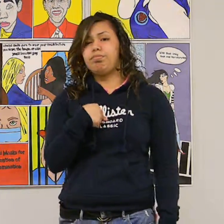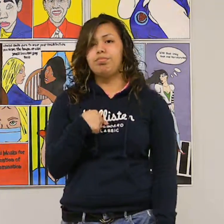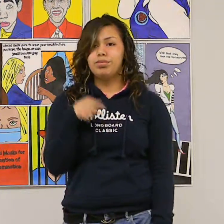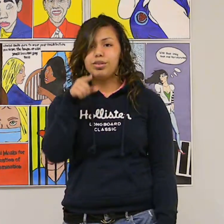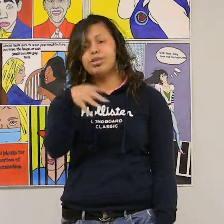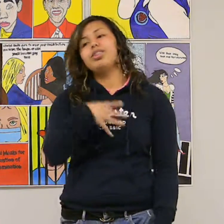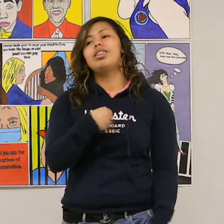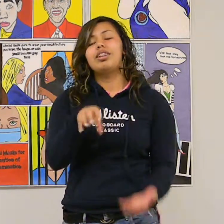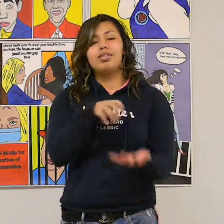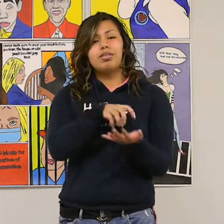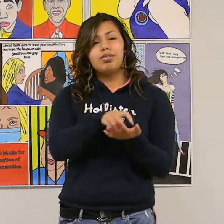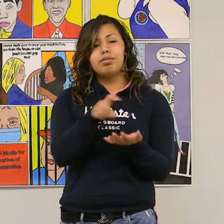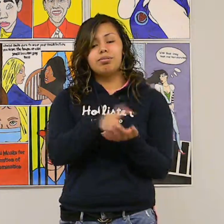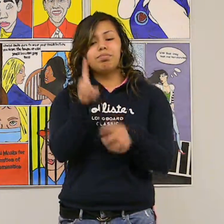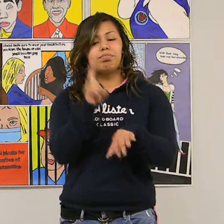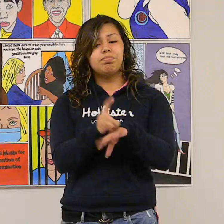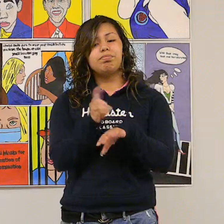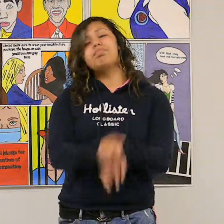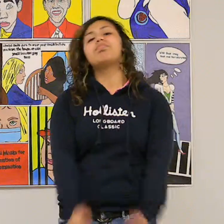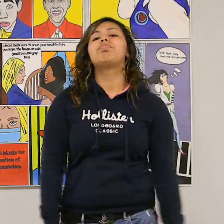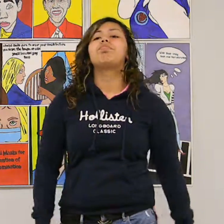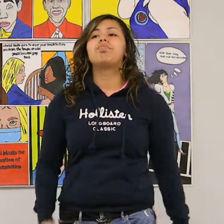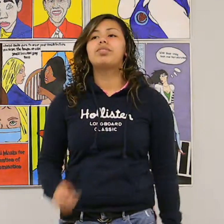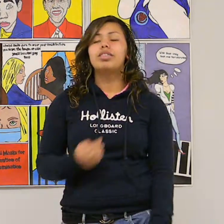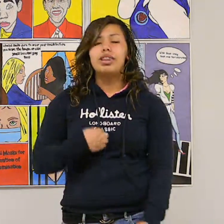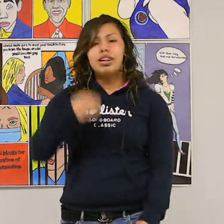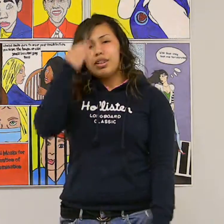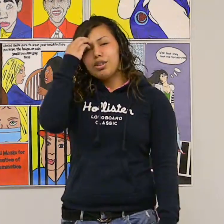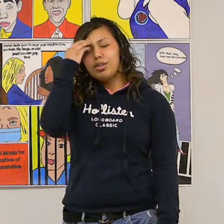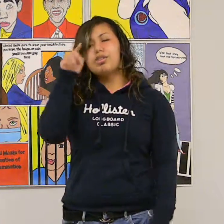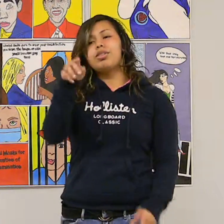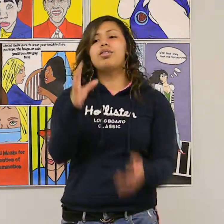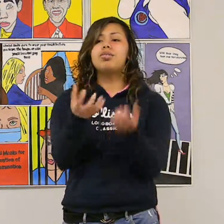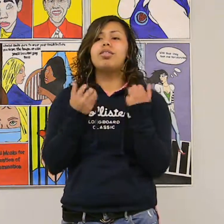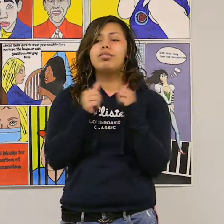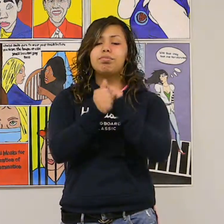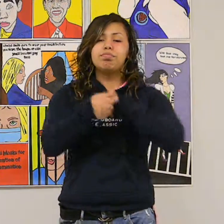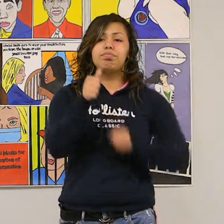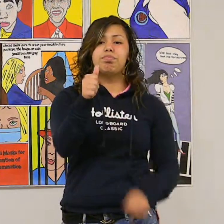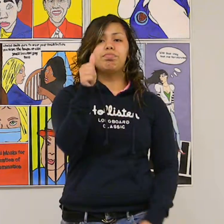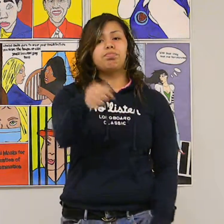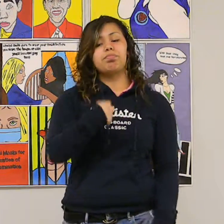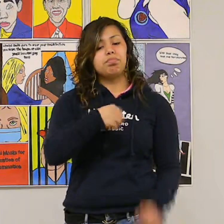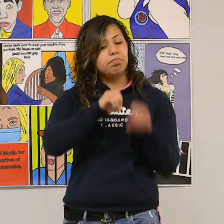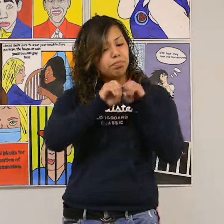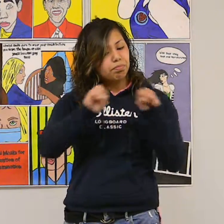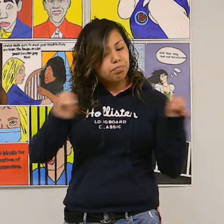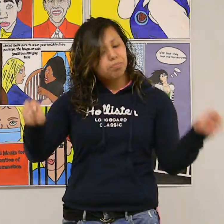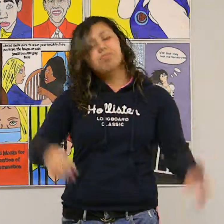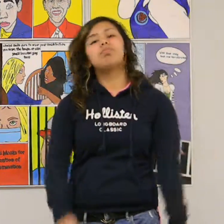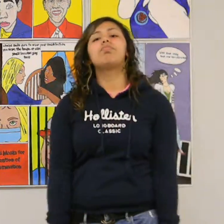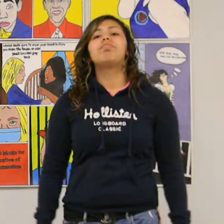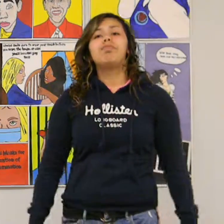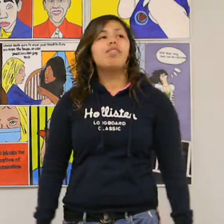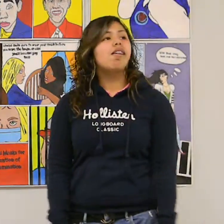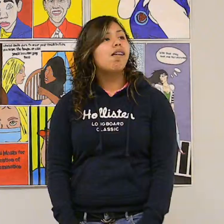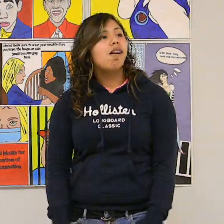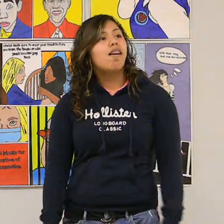Are you ready? We know you're a diamond emperor. I'm sure you got some things you like to change